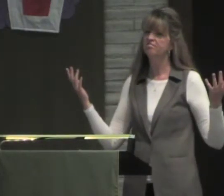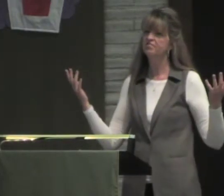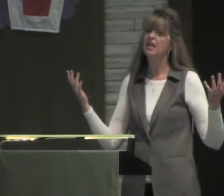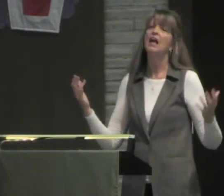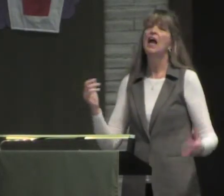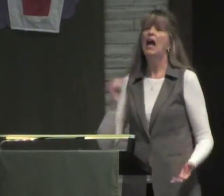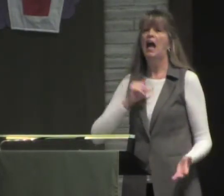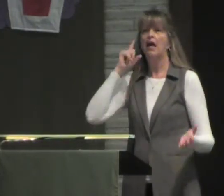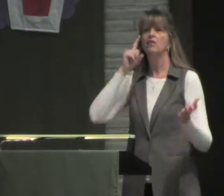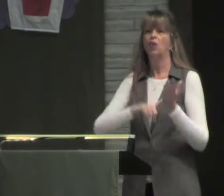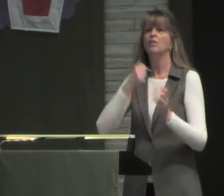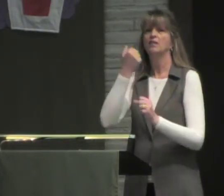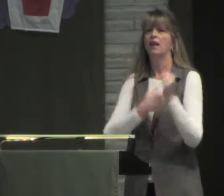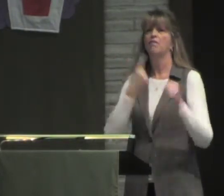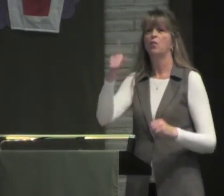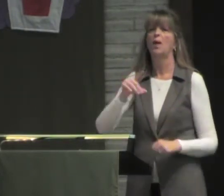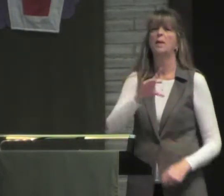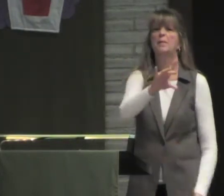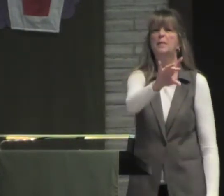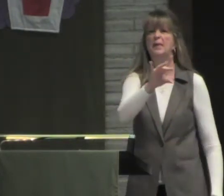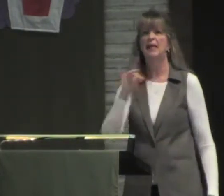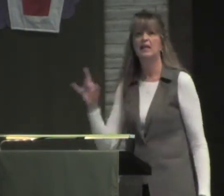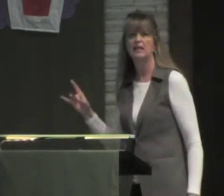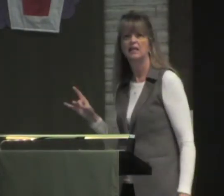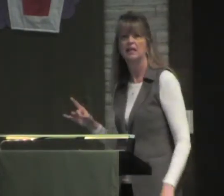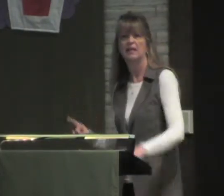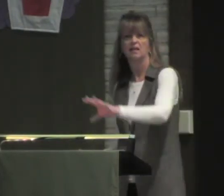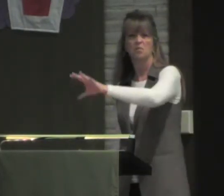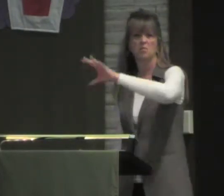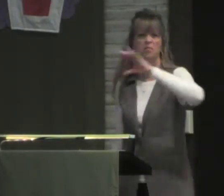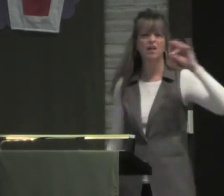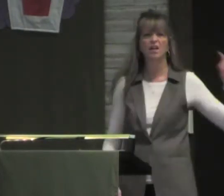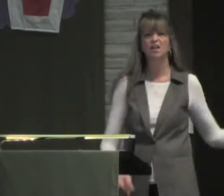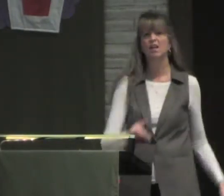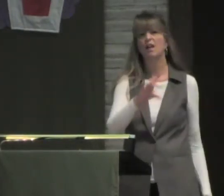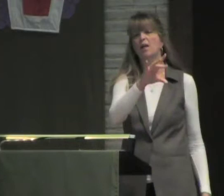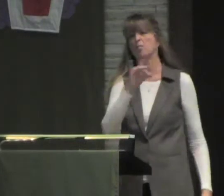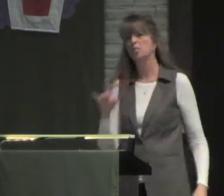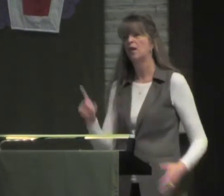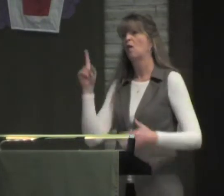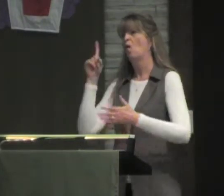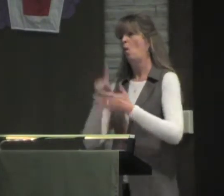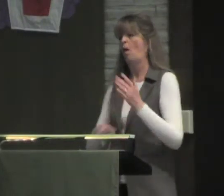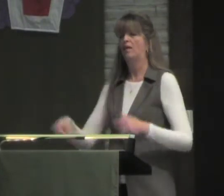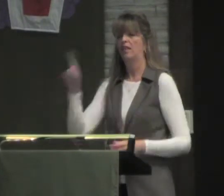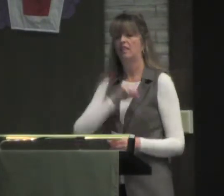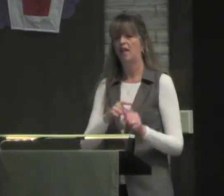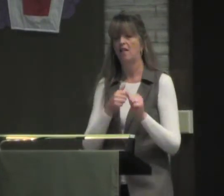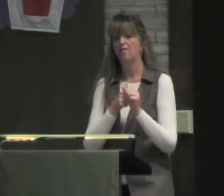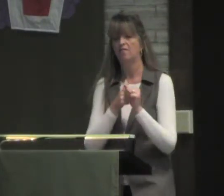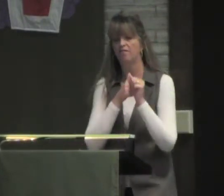A.J. Jacobs concludes that when it comes to the Bible everyone picks and chooses.